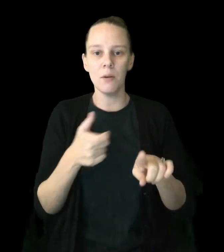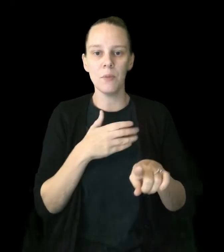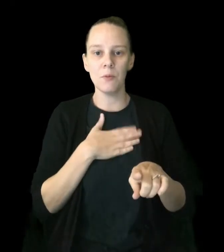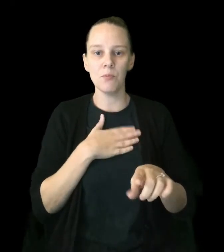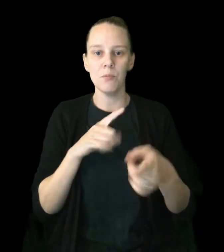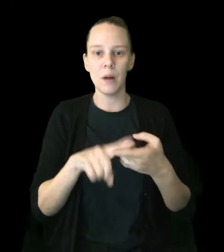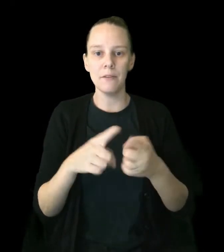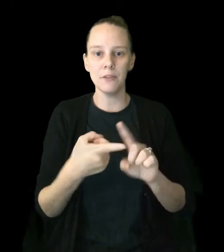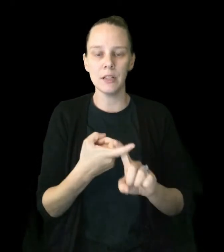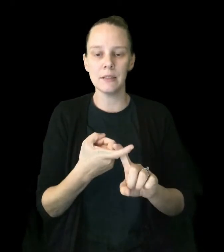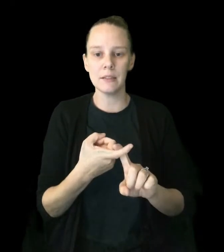my friends.